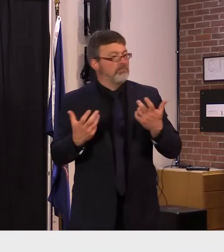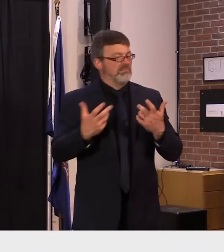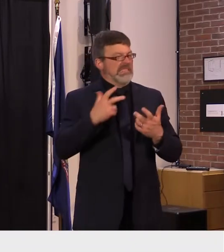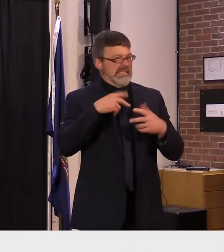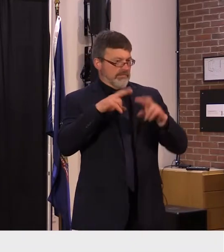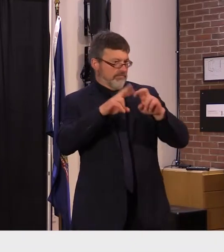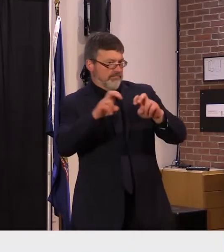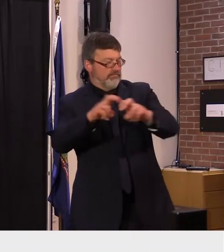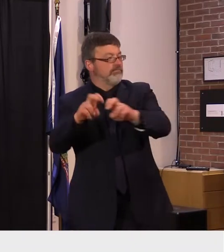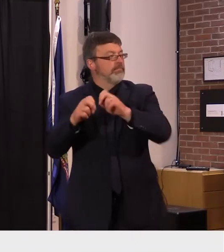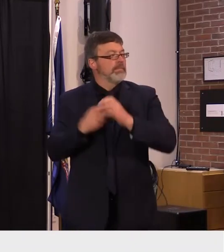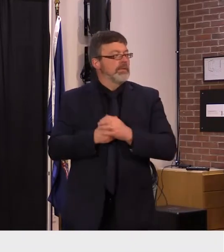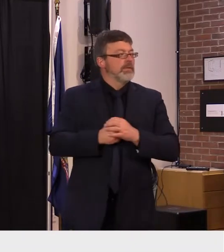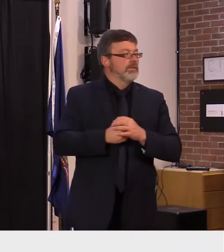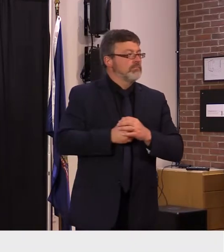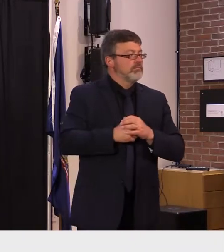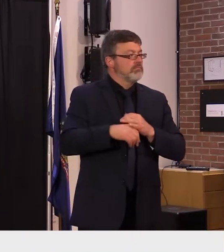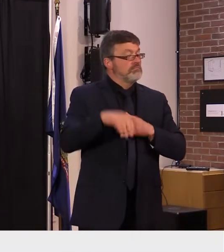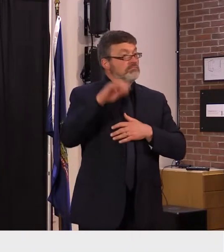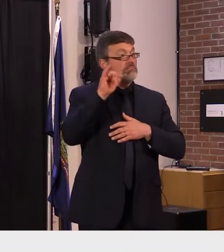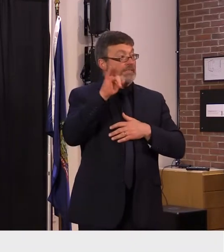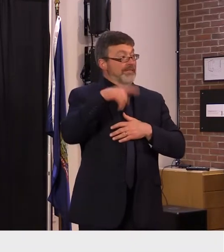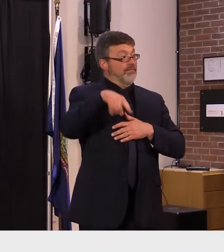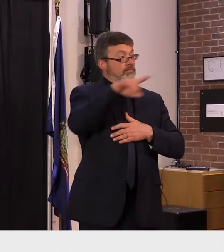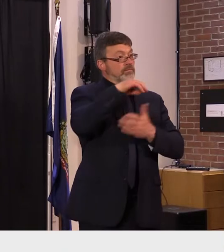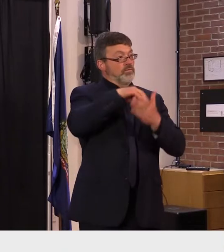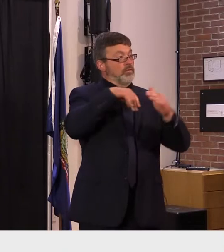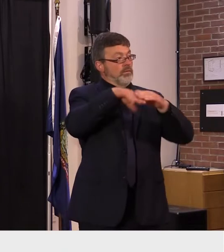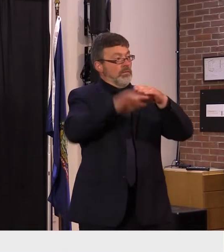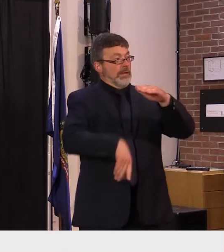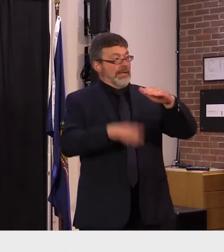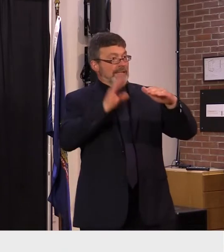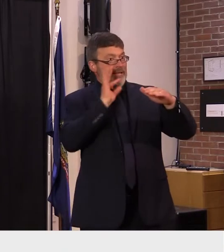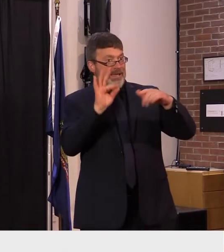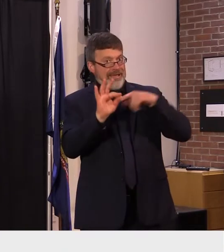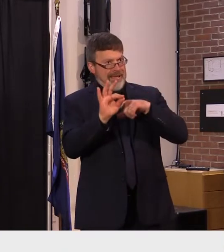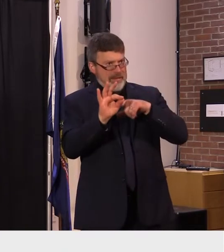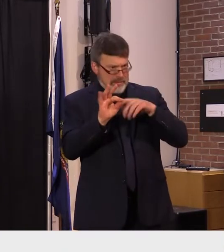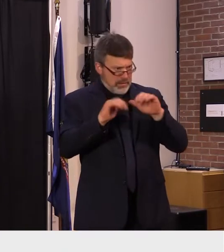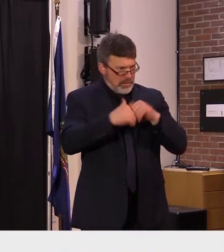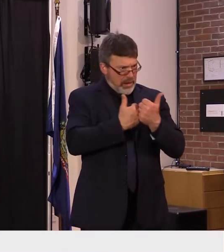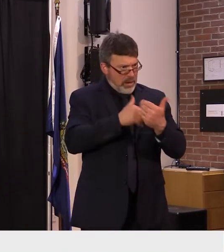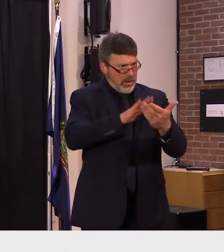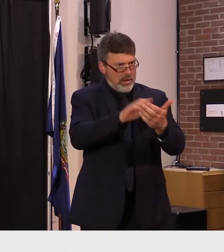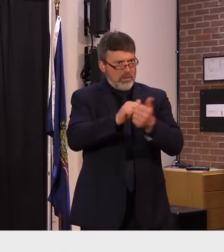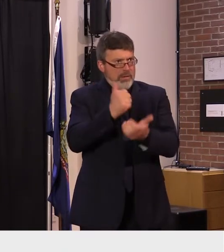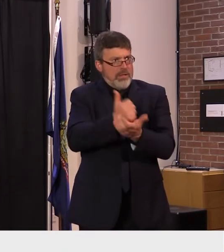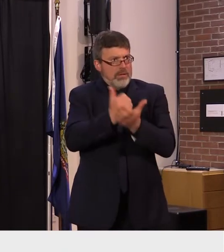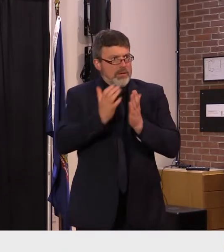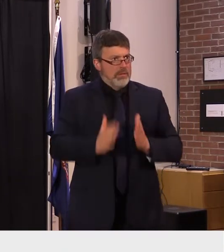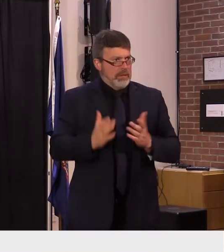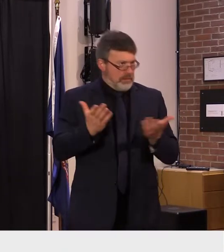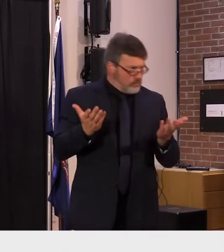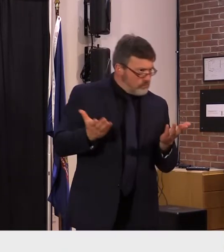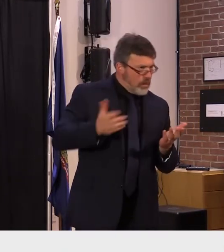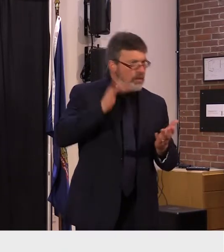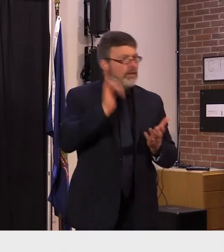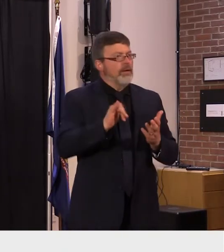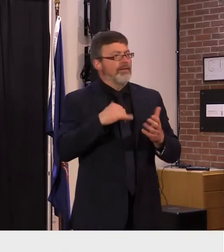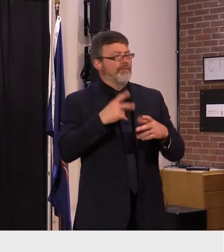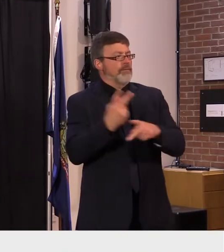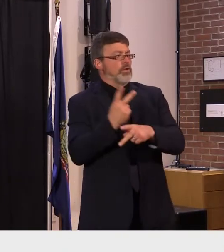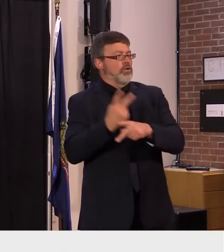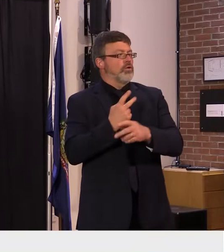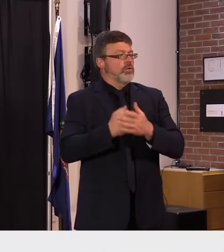number of children under nine accessing accessing crisis services and the number of children under nine served by designated mental health agencies